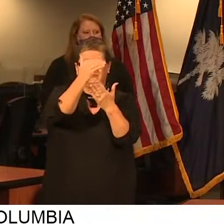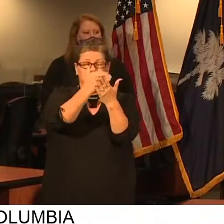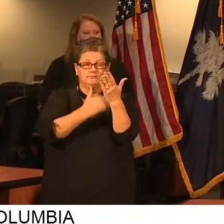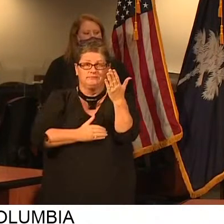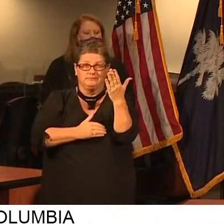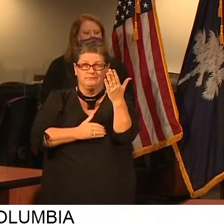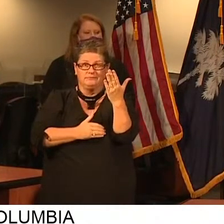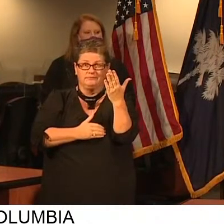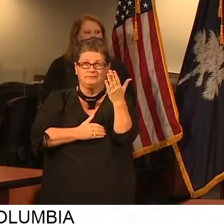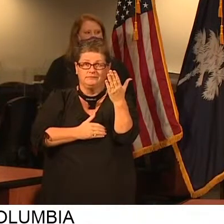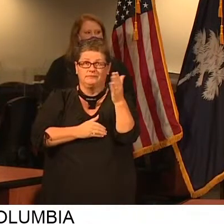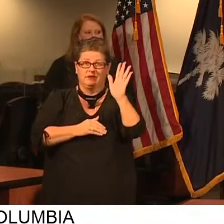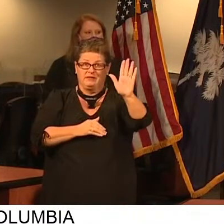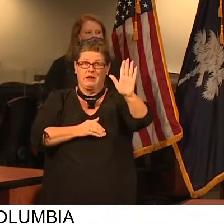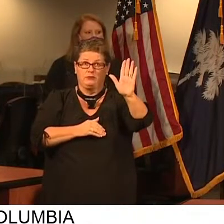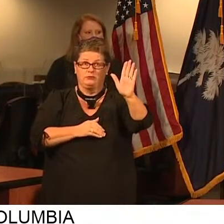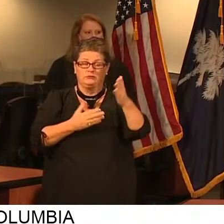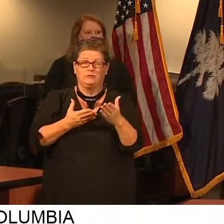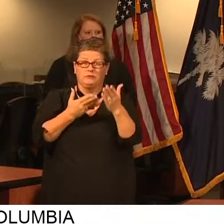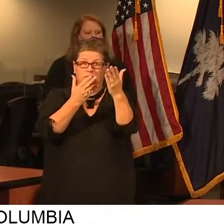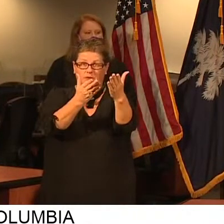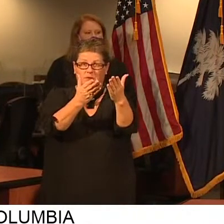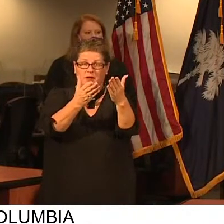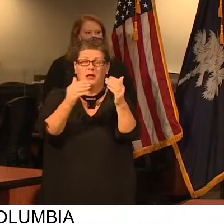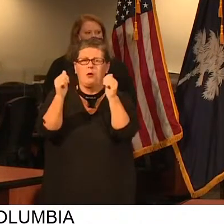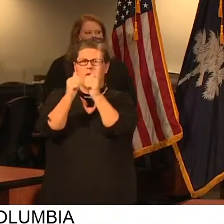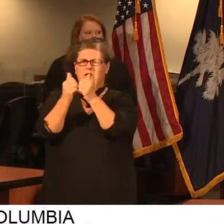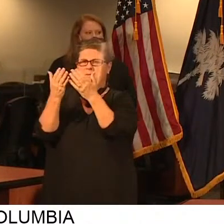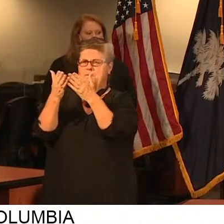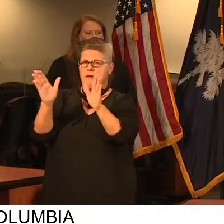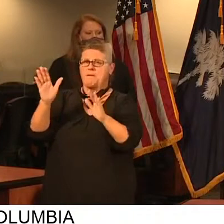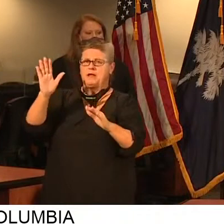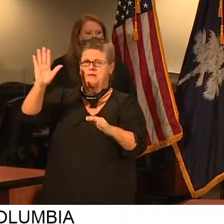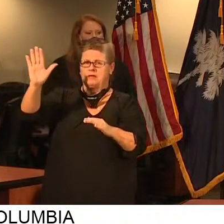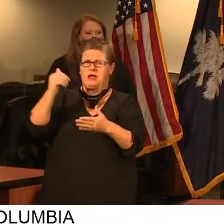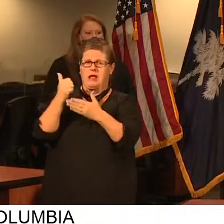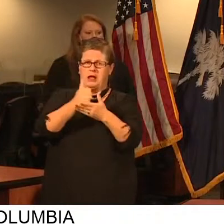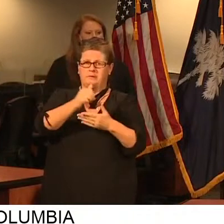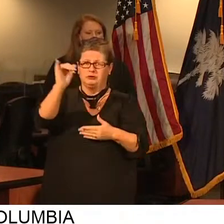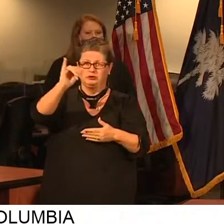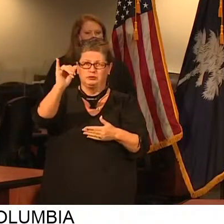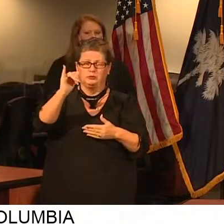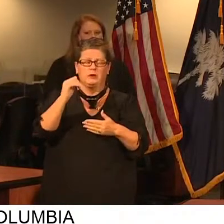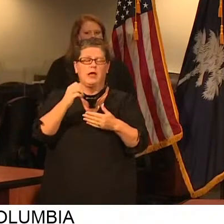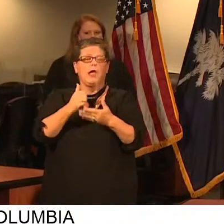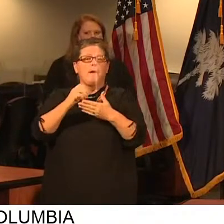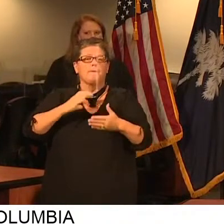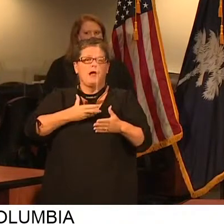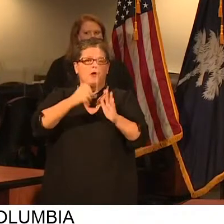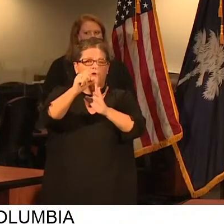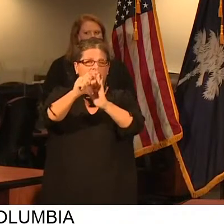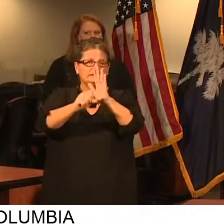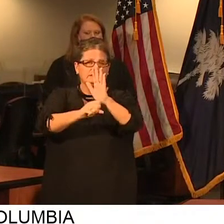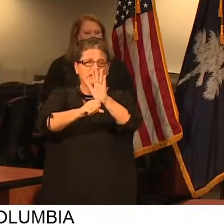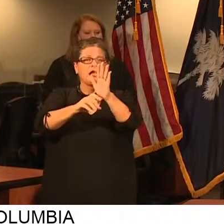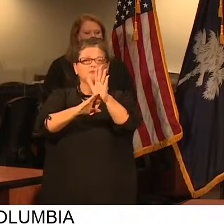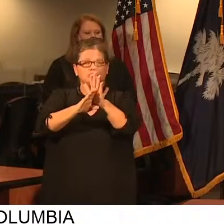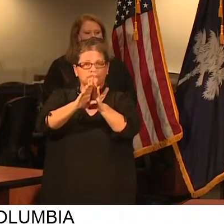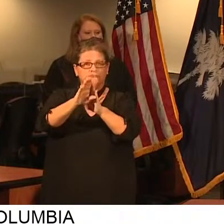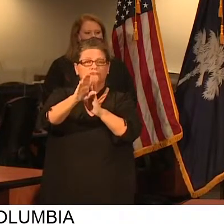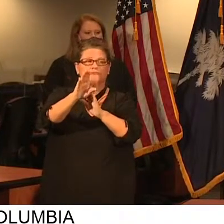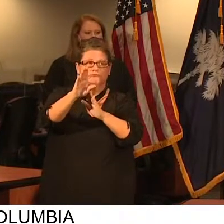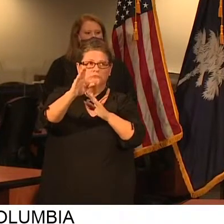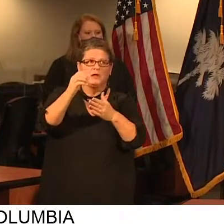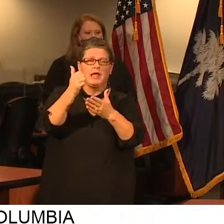Accelerate SC and the public effort have allowed our state to gradually and responsibly remove the